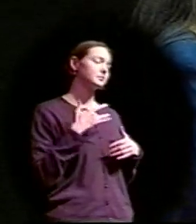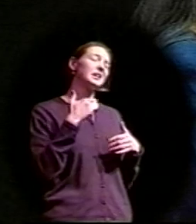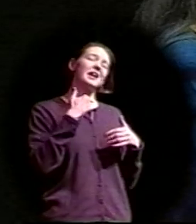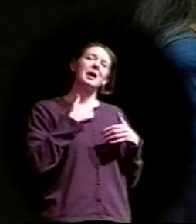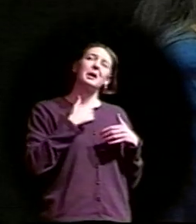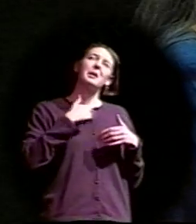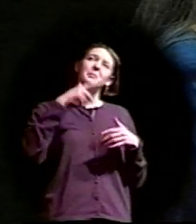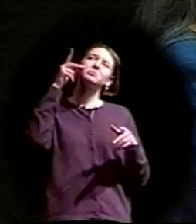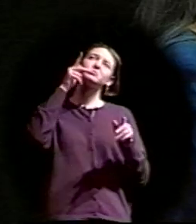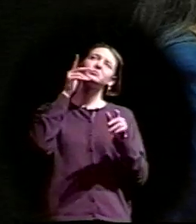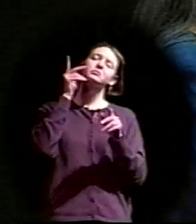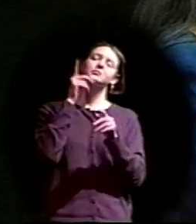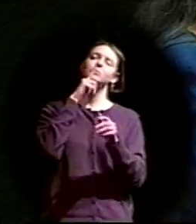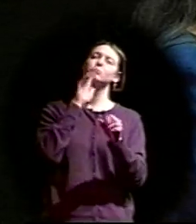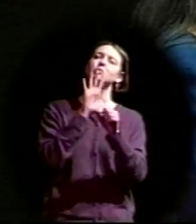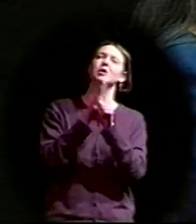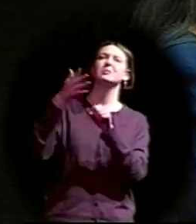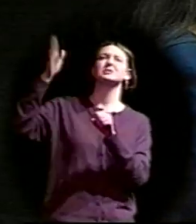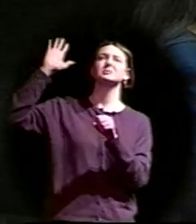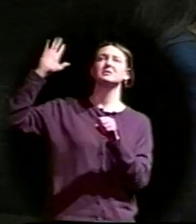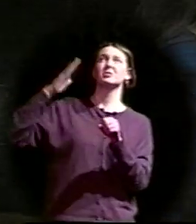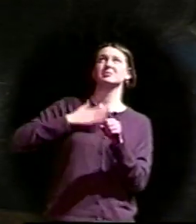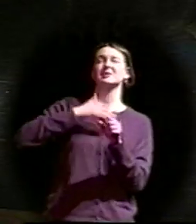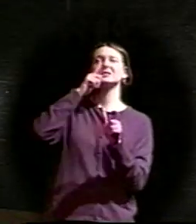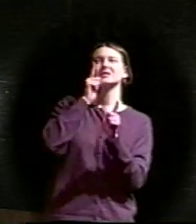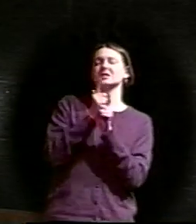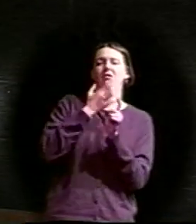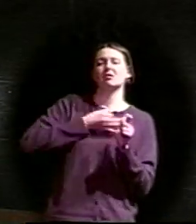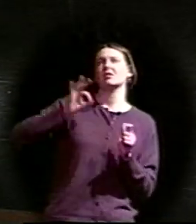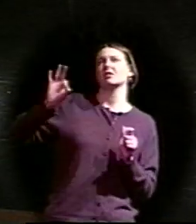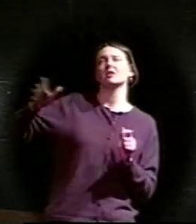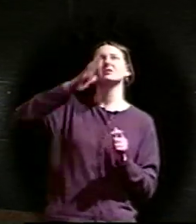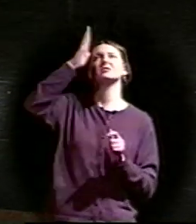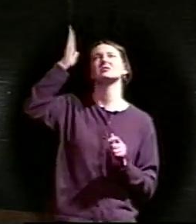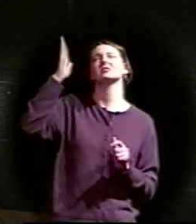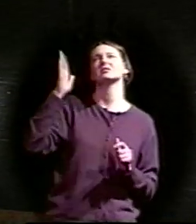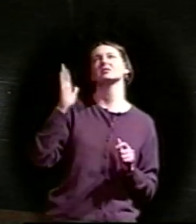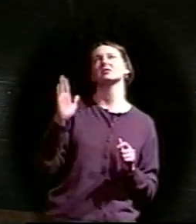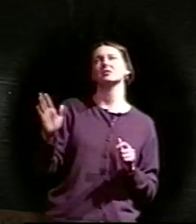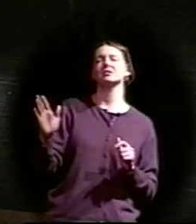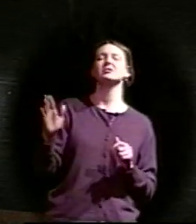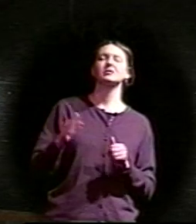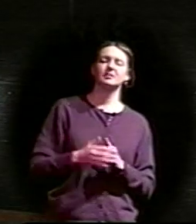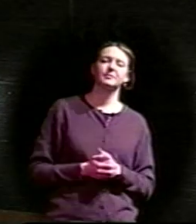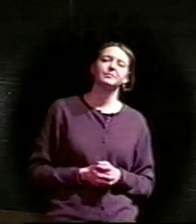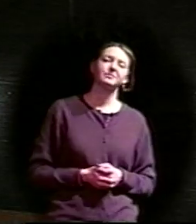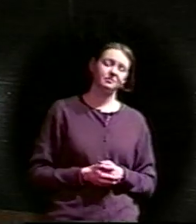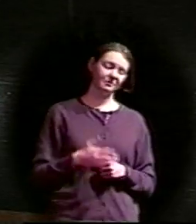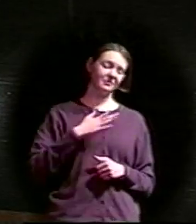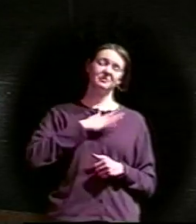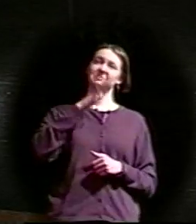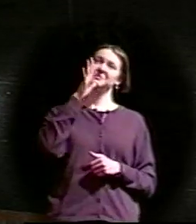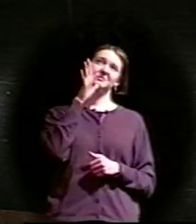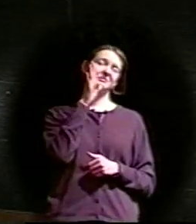would never from it part. By the memory of thine own mother, let me plead with thee